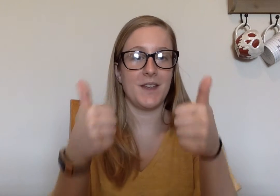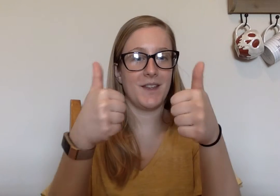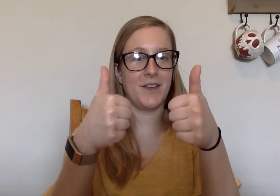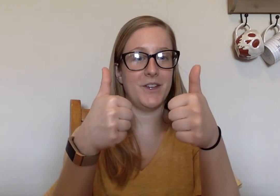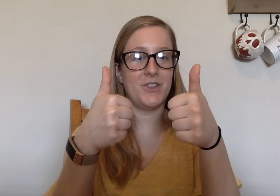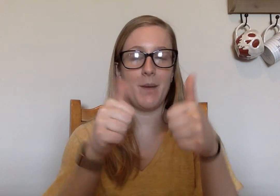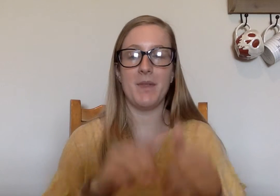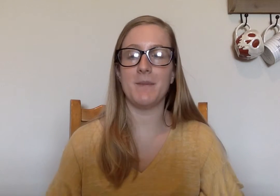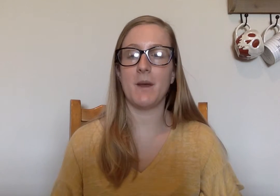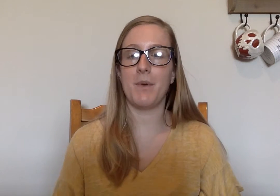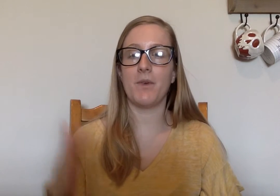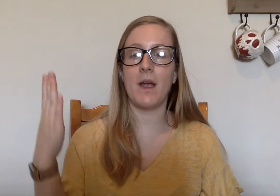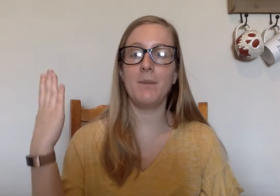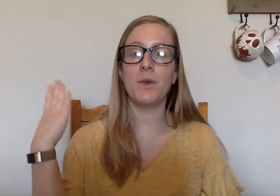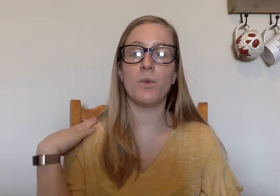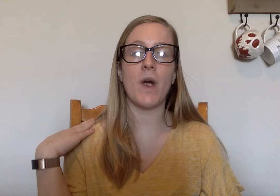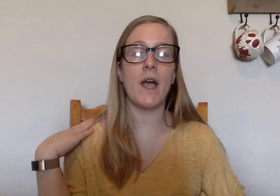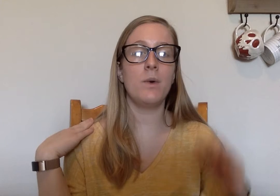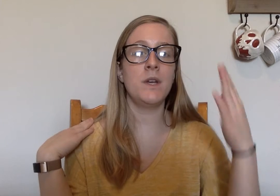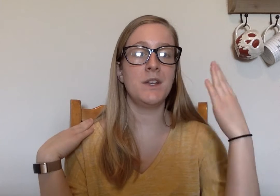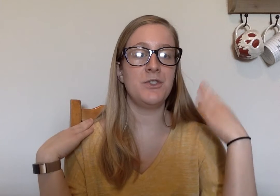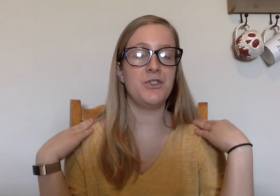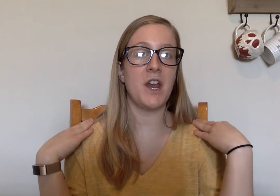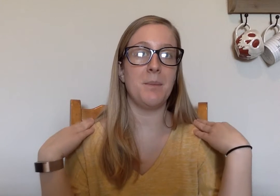Good job. Thumbs up. rhymes. Round. Shape.